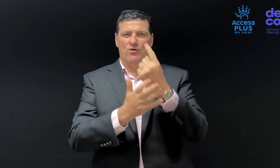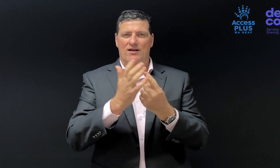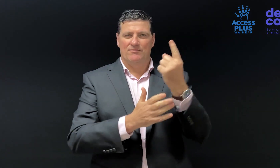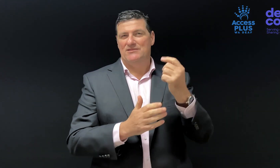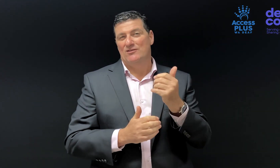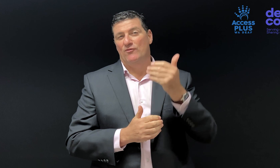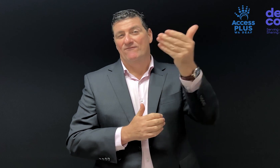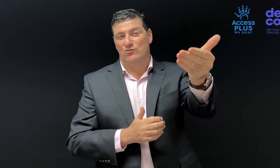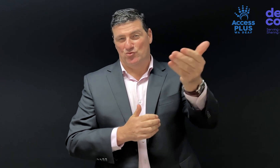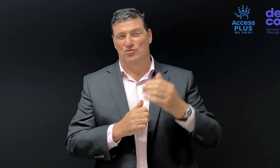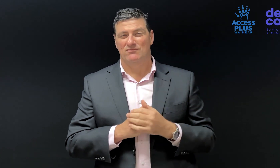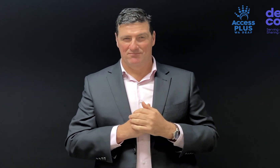outcomes for your future.